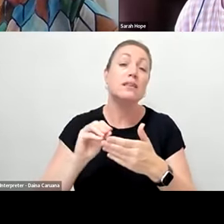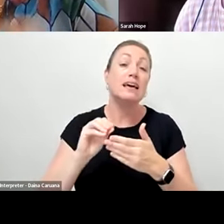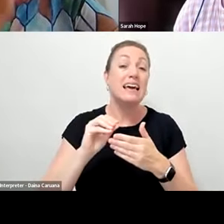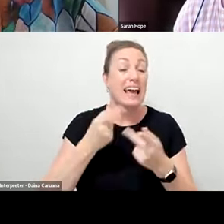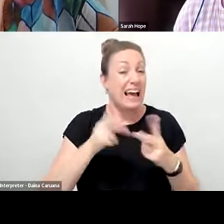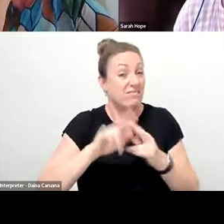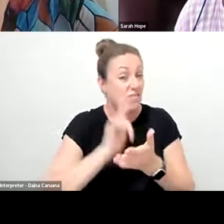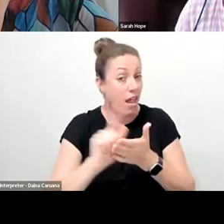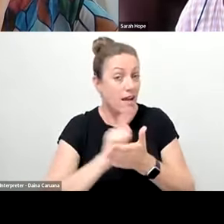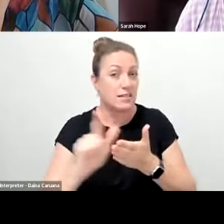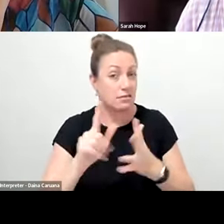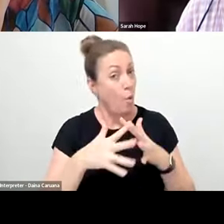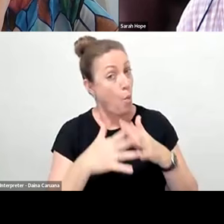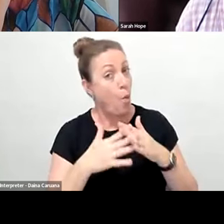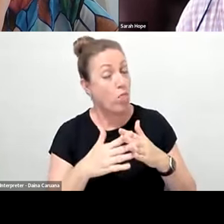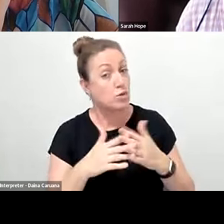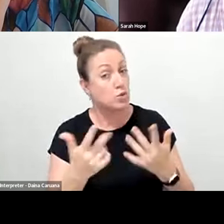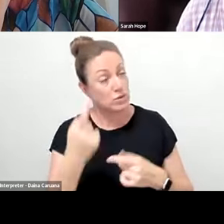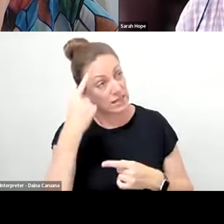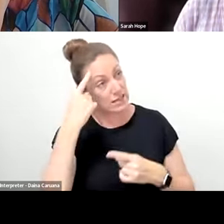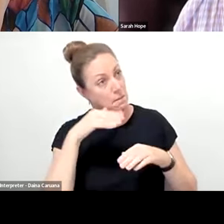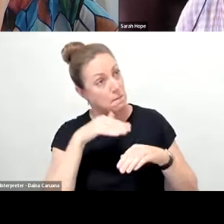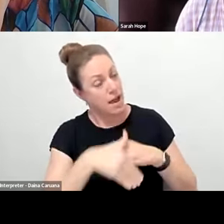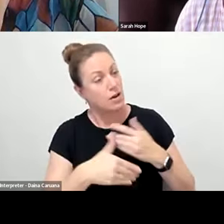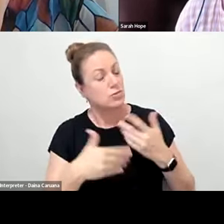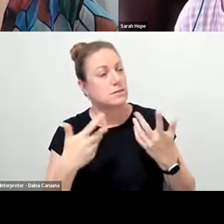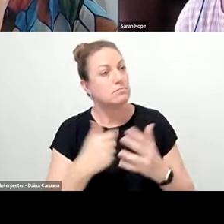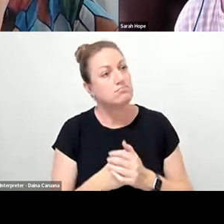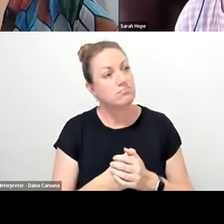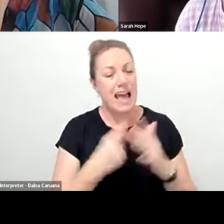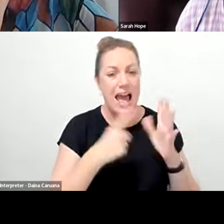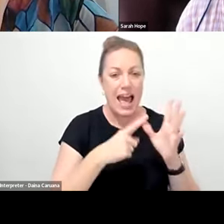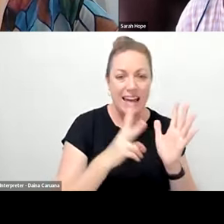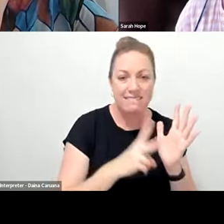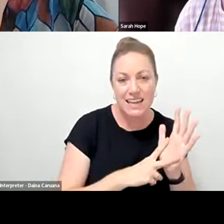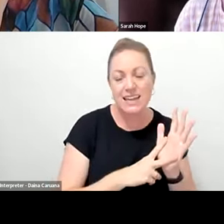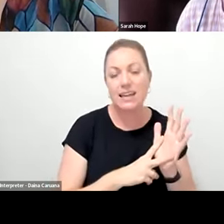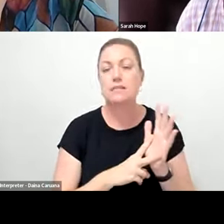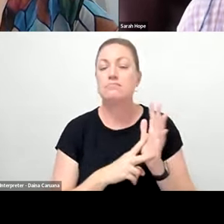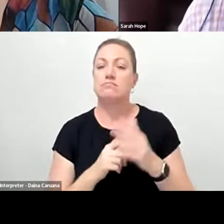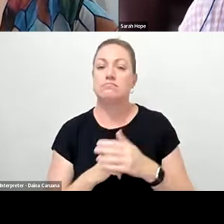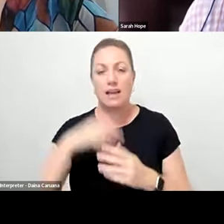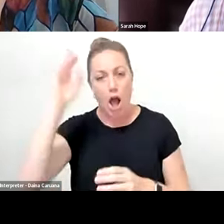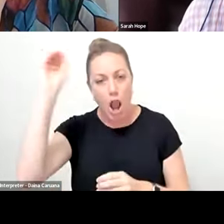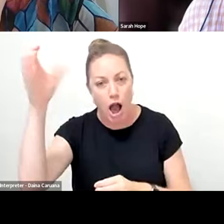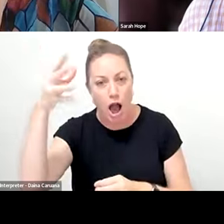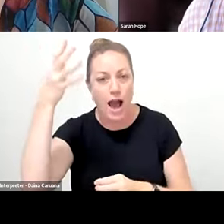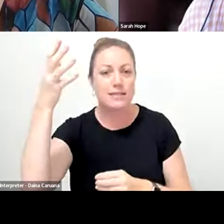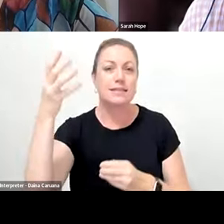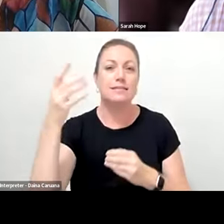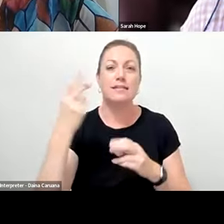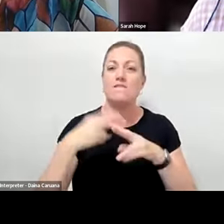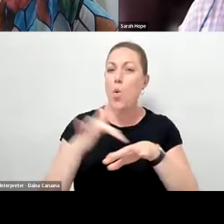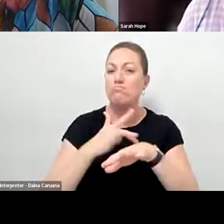the lighting and AV for the work. What could that be? Yeah. They do. Yeah.